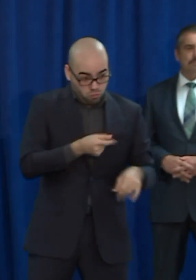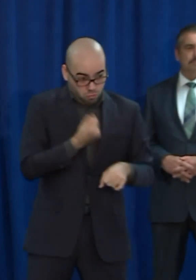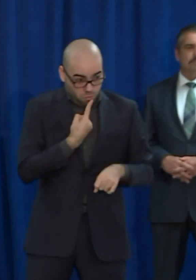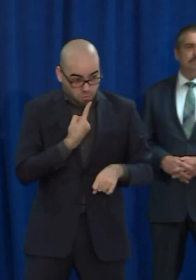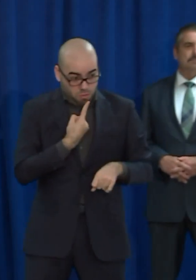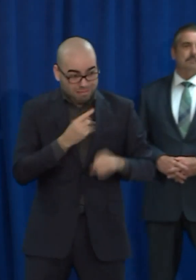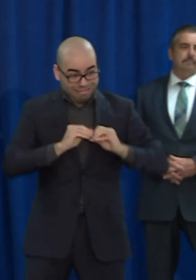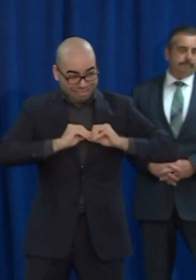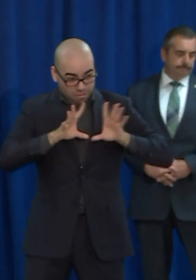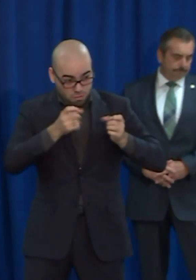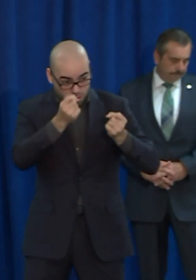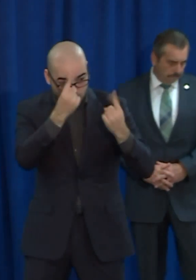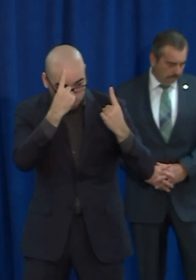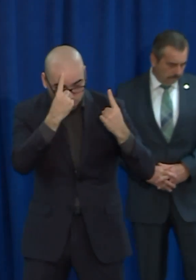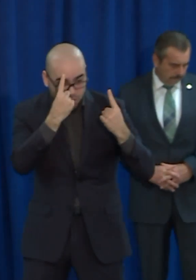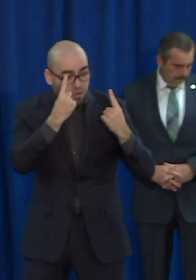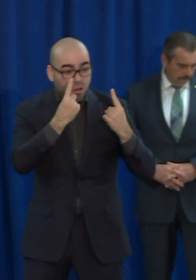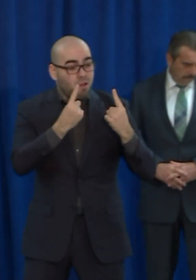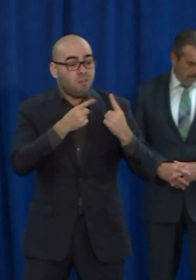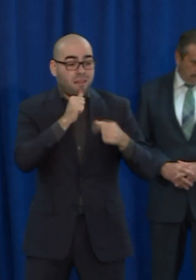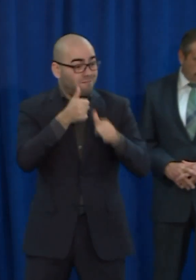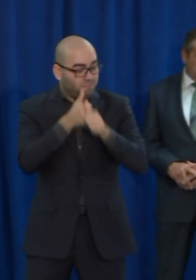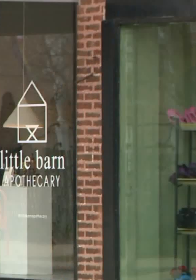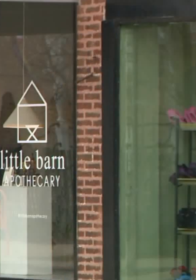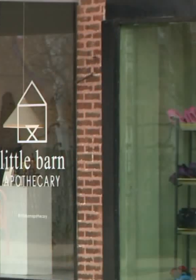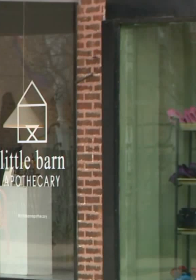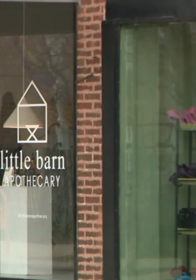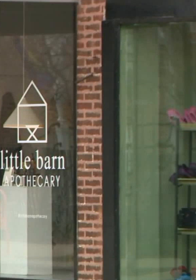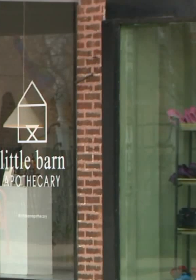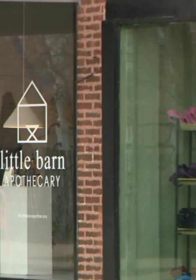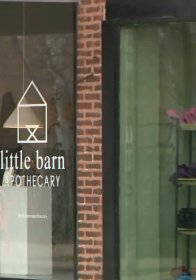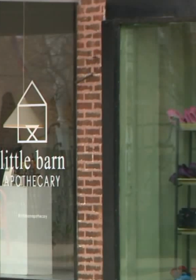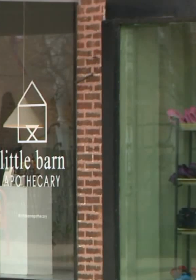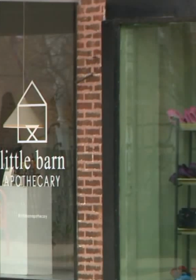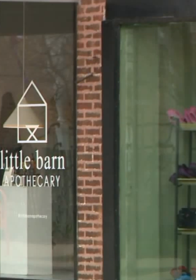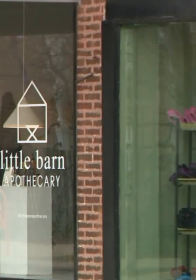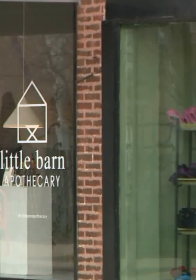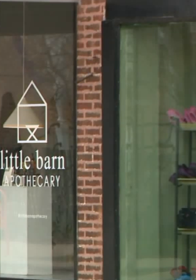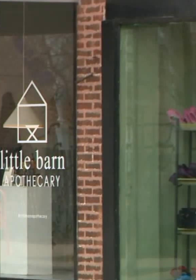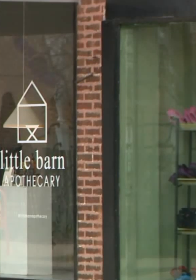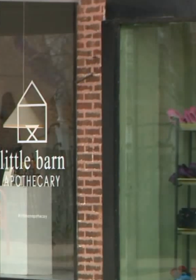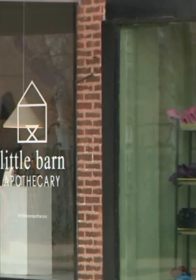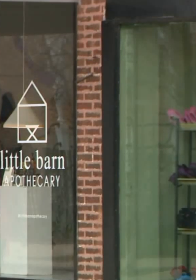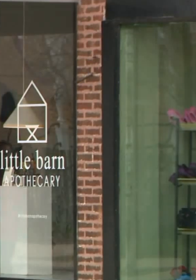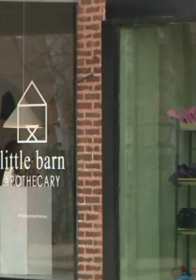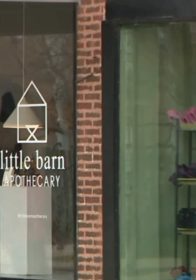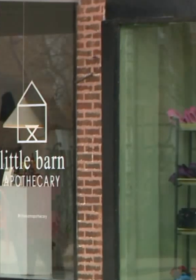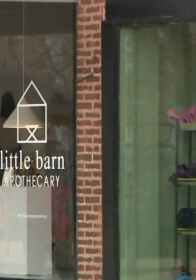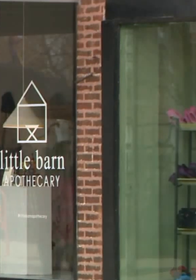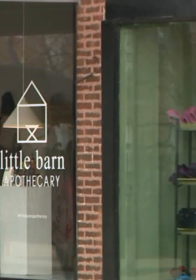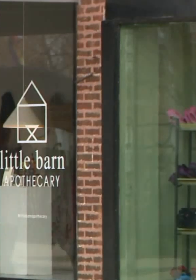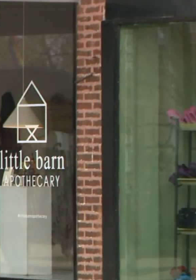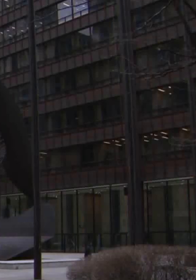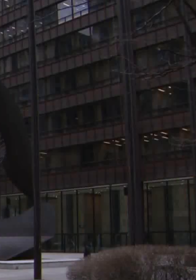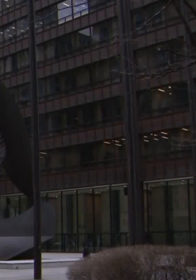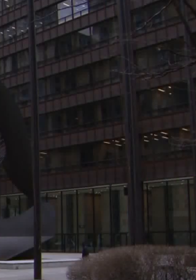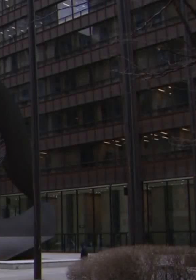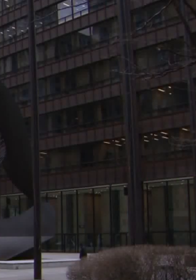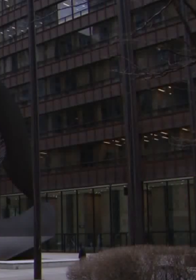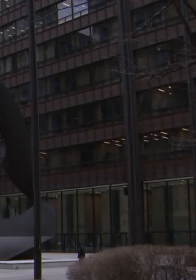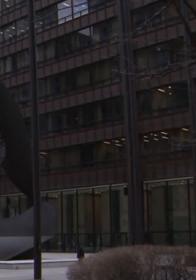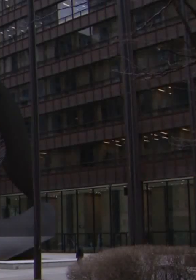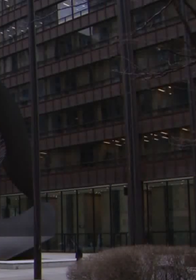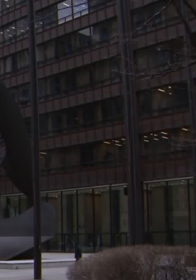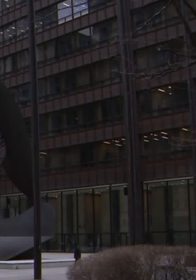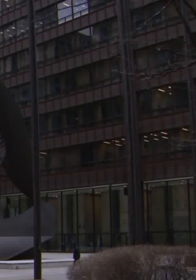understand that enforcement, if necessary, will be taken. With temperatures warming, Mayor Lightfoot says residents have to stay vigilant to